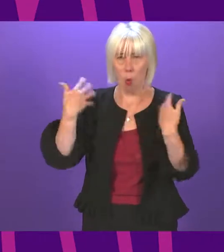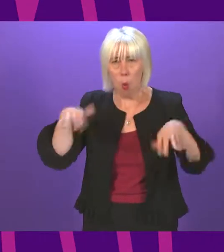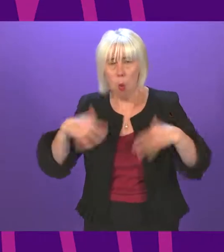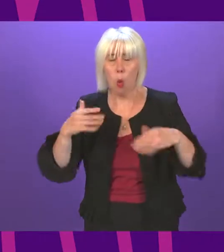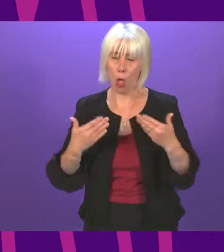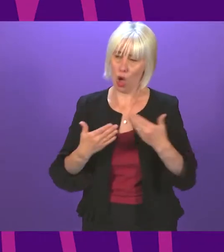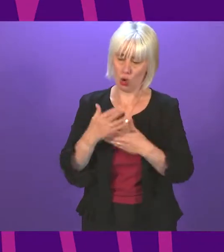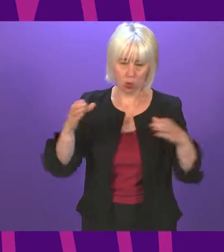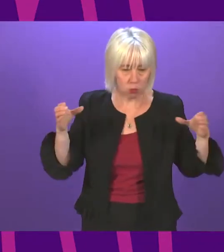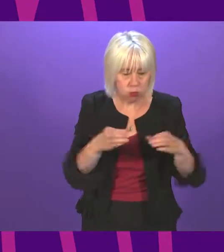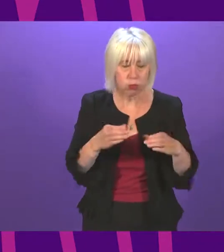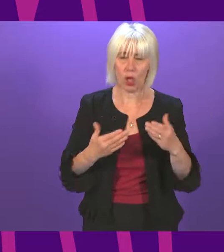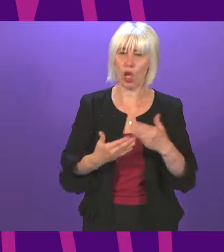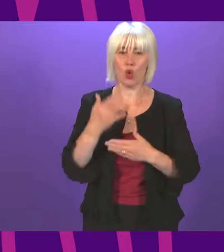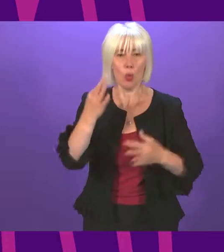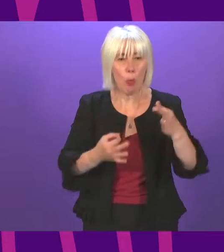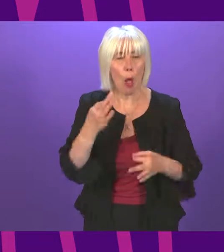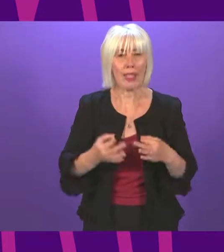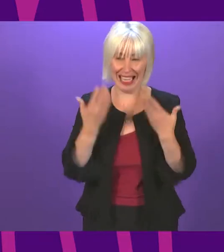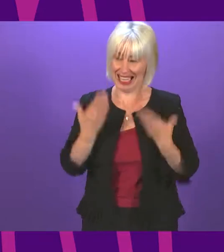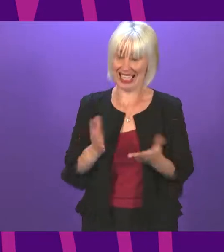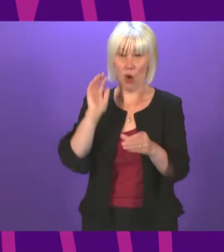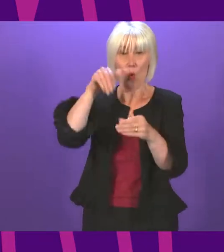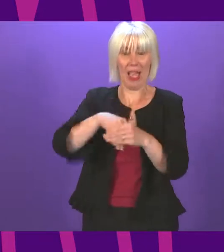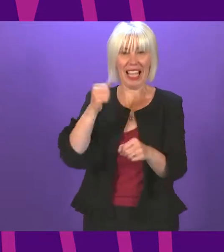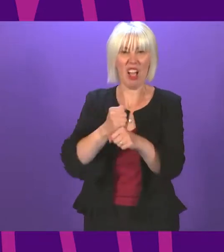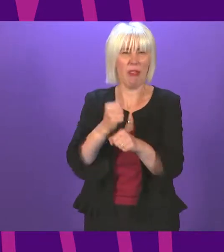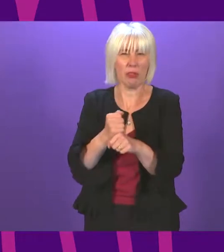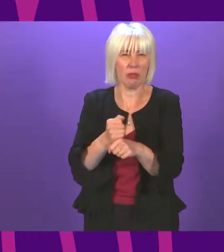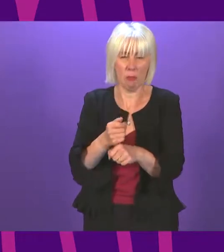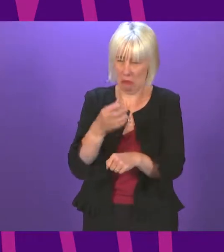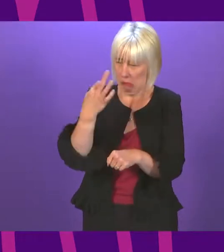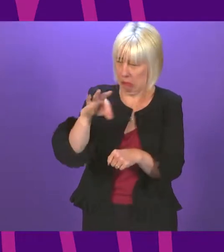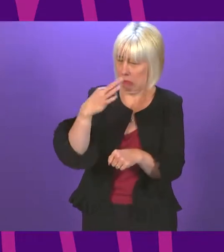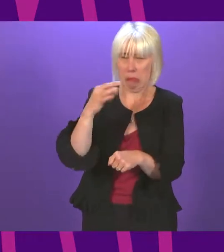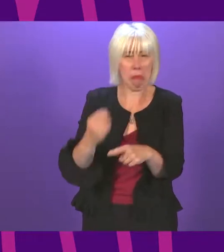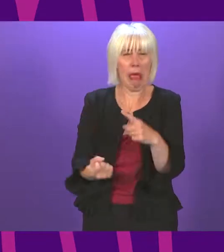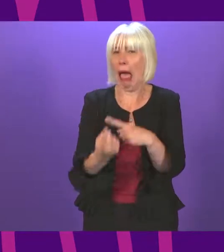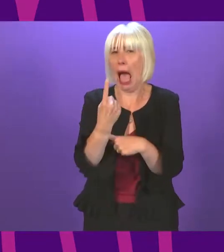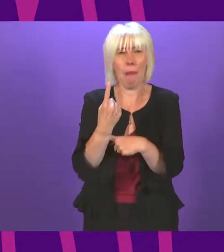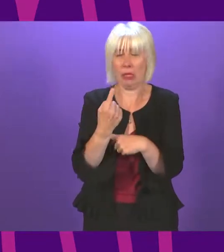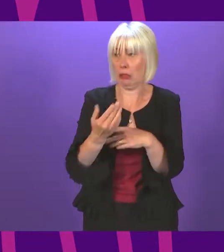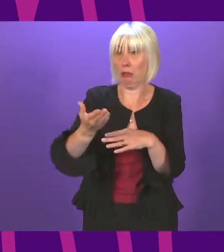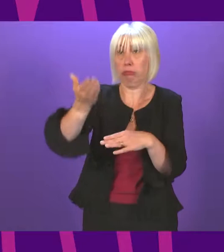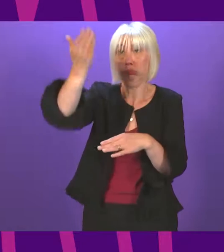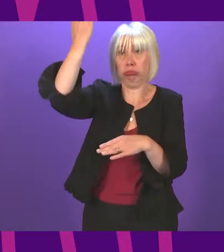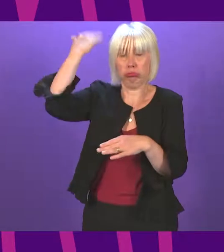a new movement, a new politics is entering government. That's happened fewer than half a dozen times in the last century. Patrick Harvey will